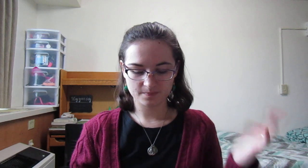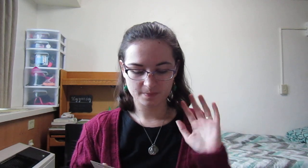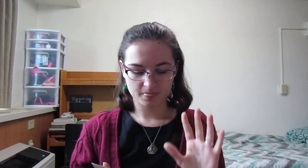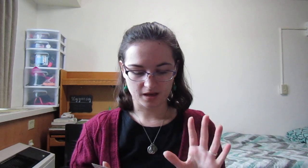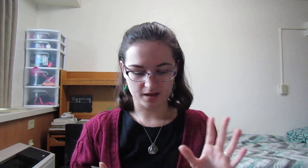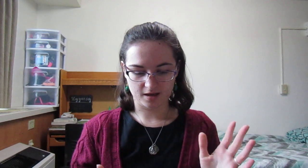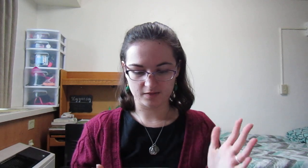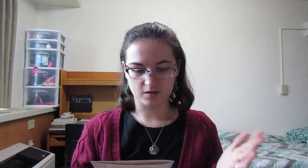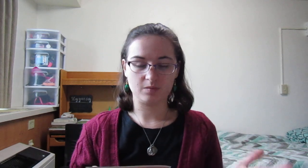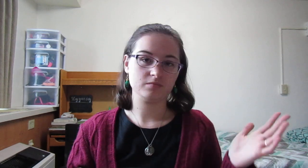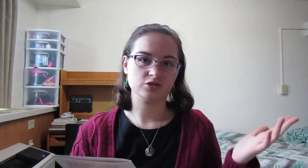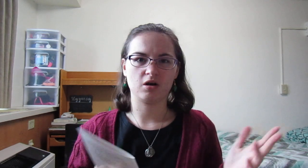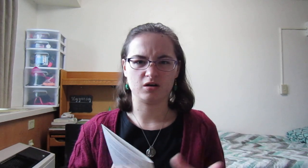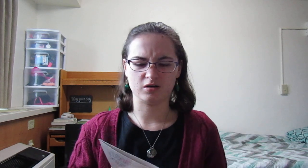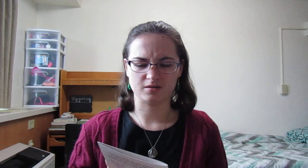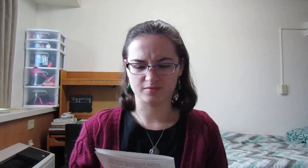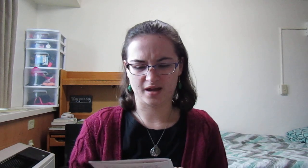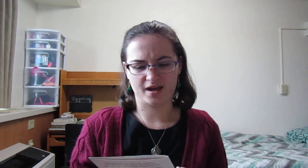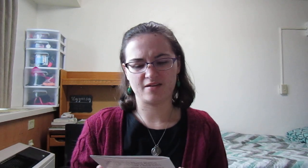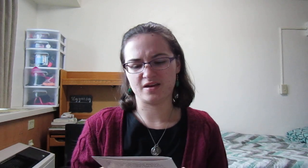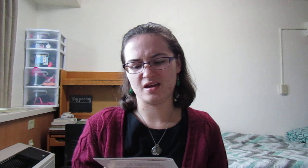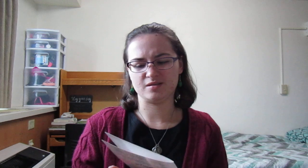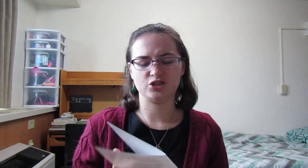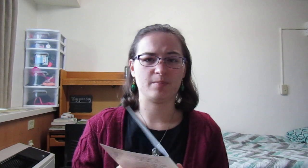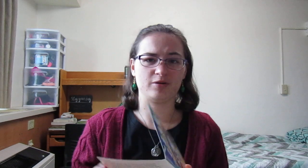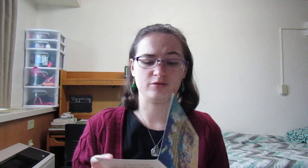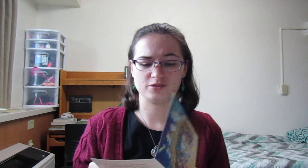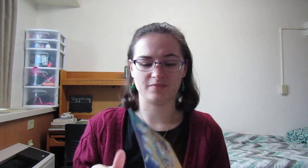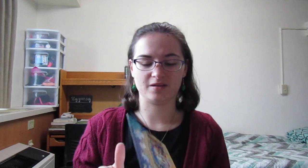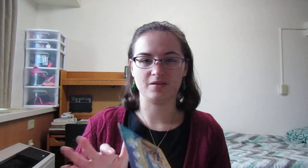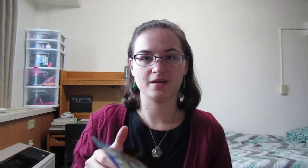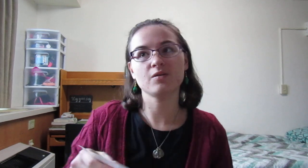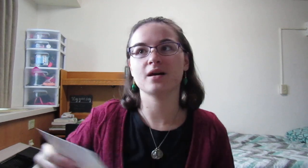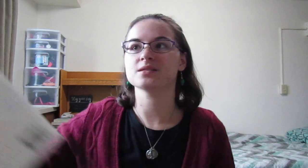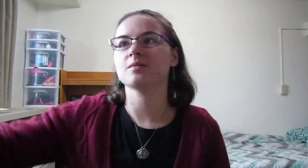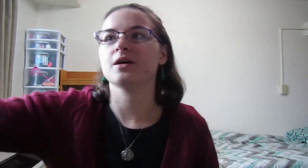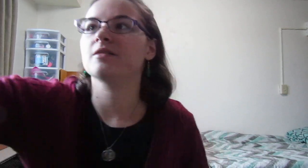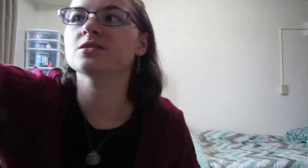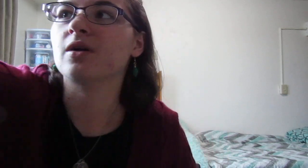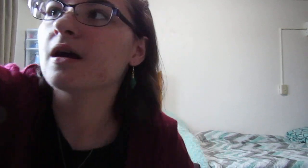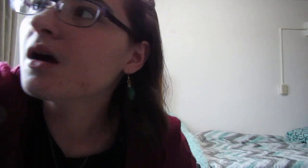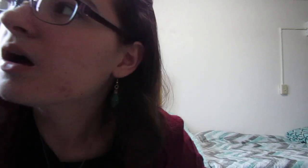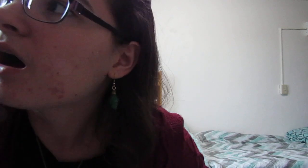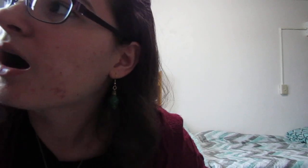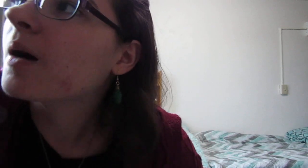I have a star, or I have a shepherd, or something, and you're like, oh, how does that apply to the story? Um,